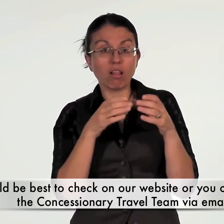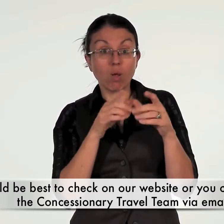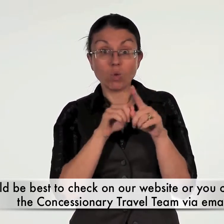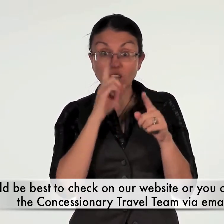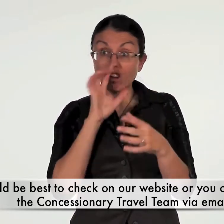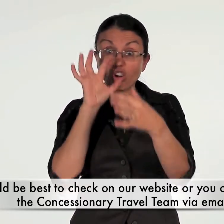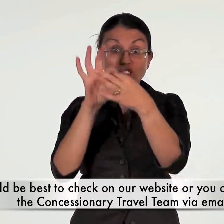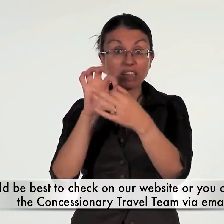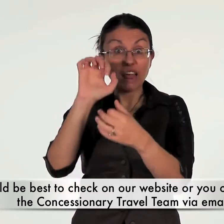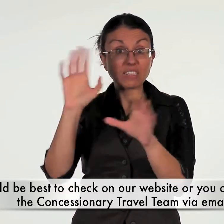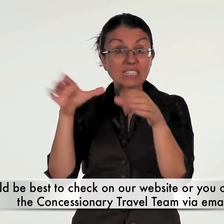team via email